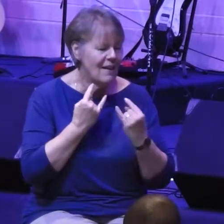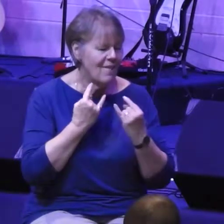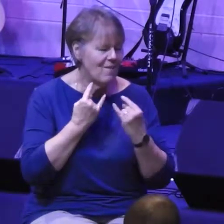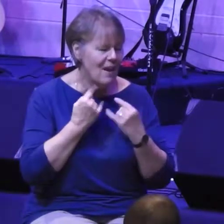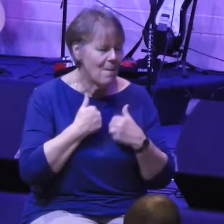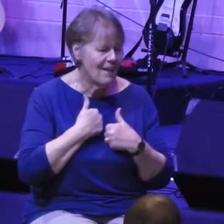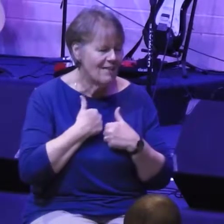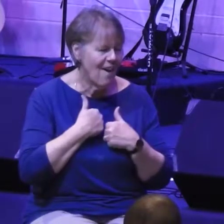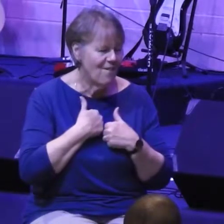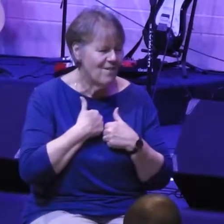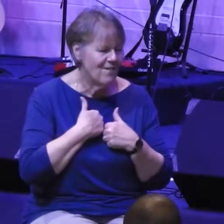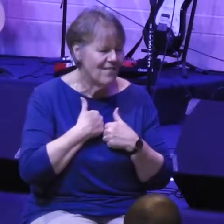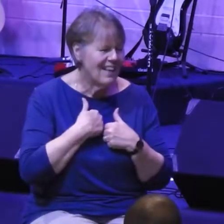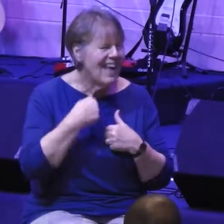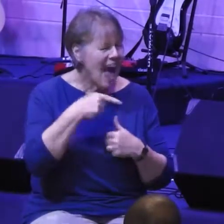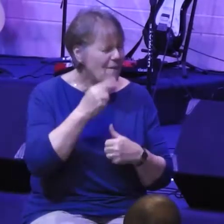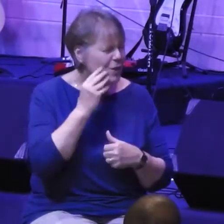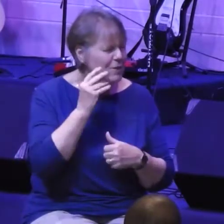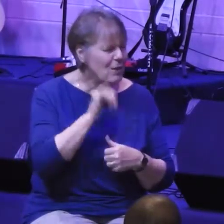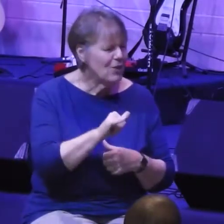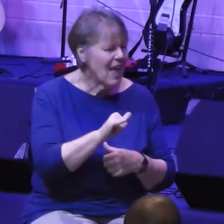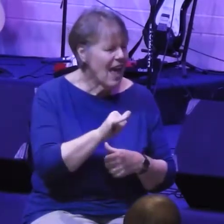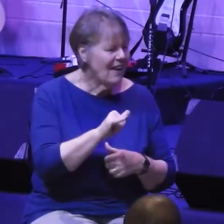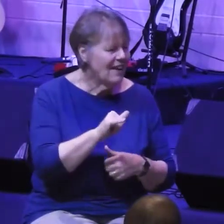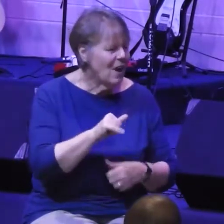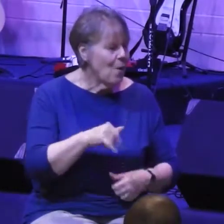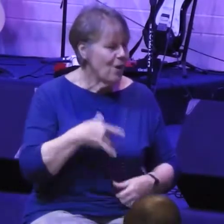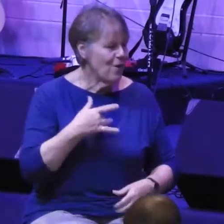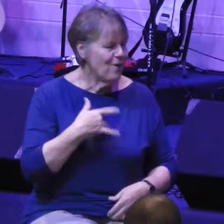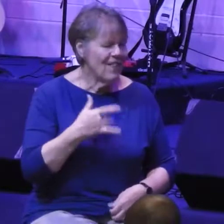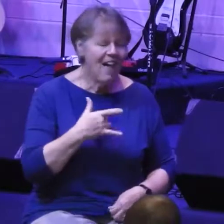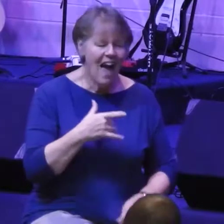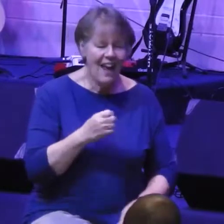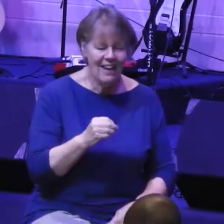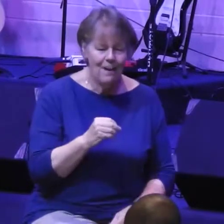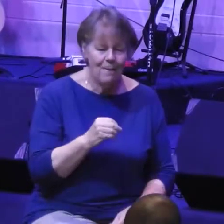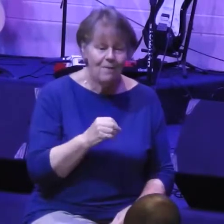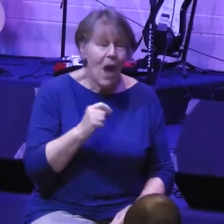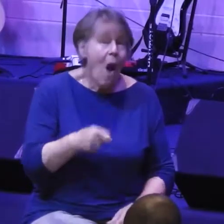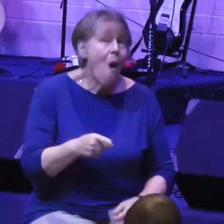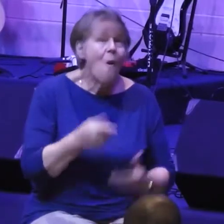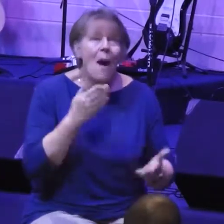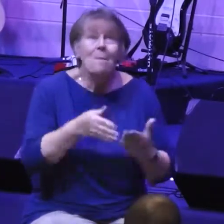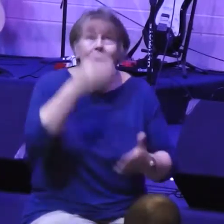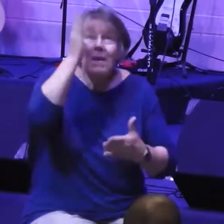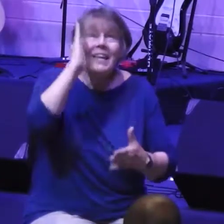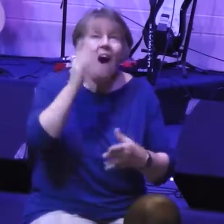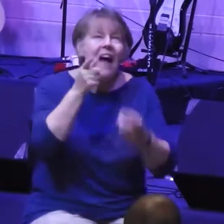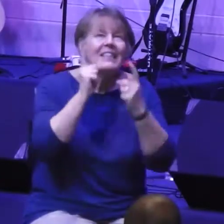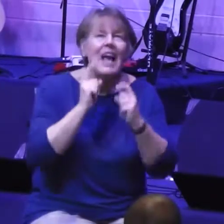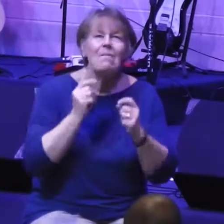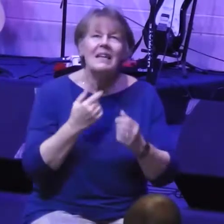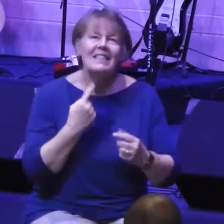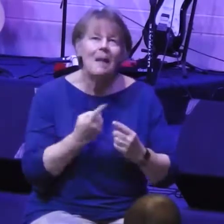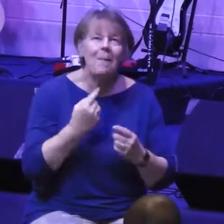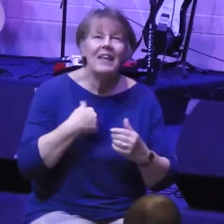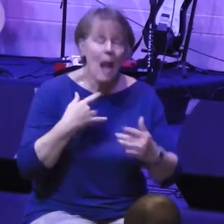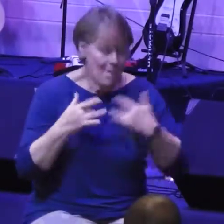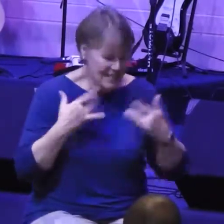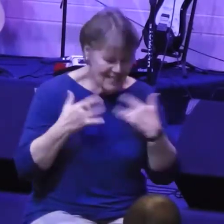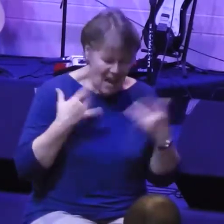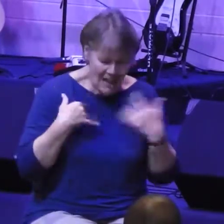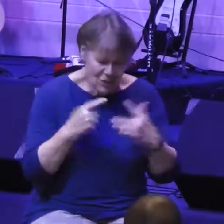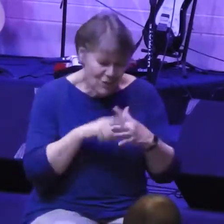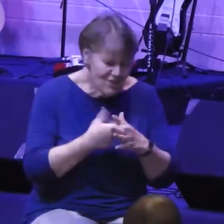experience where you feel like, oh man, maybe in prayer God gave me something I'm excited about and I'm moving in a new direction or maybe just